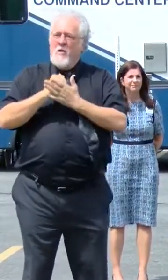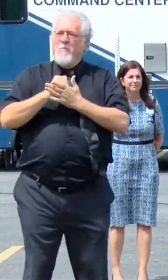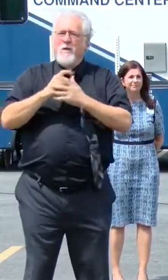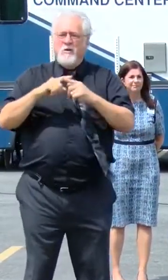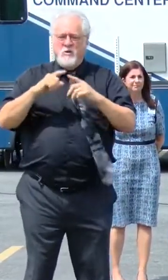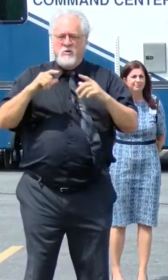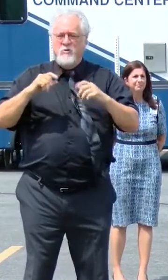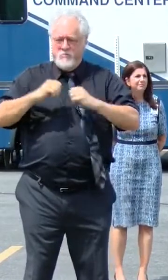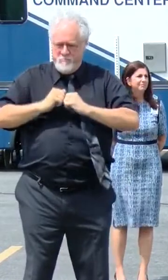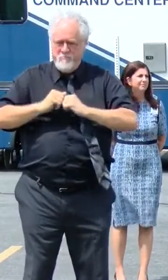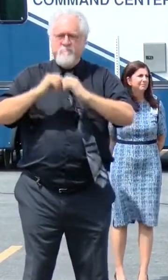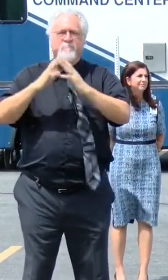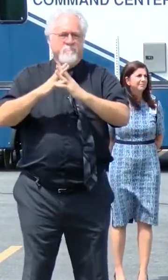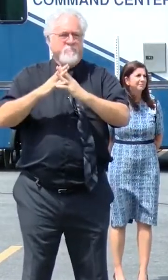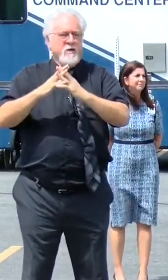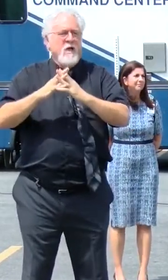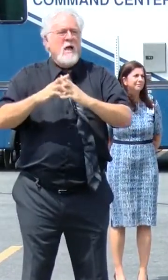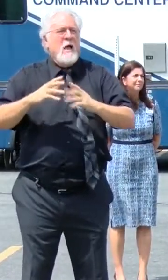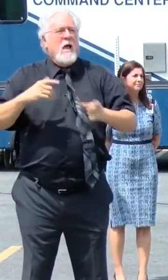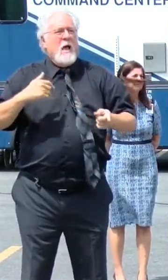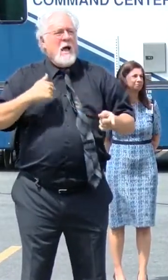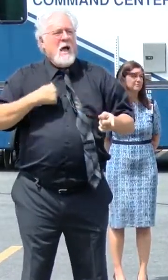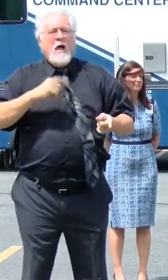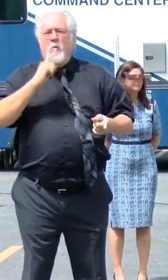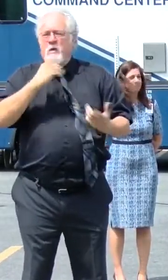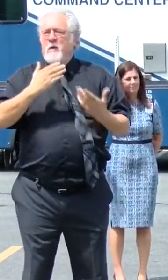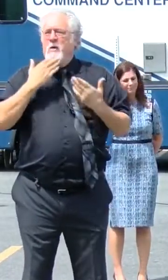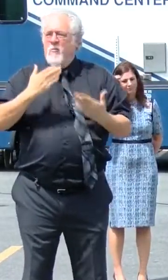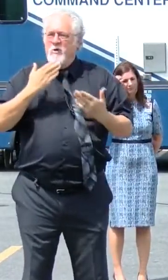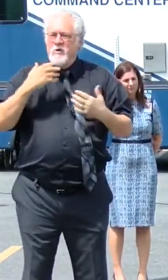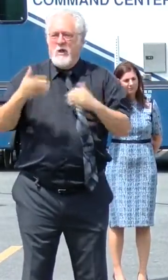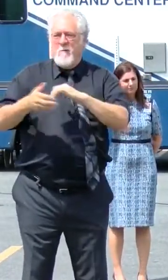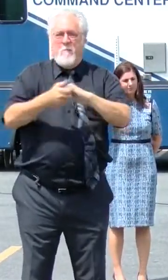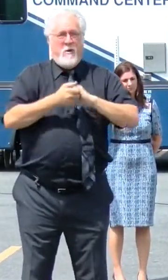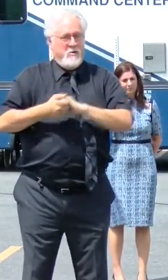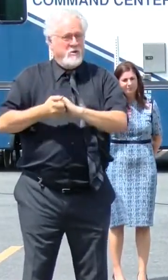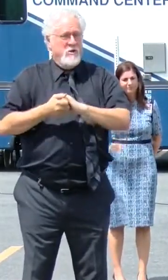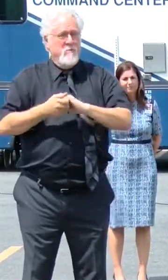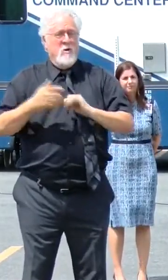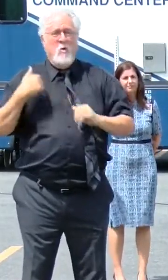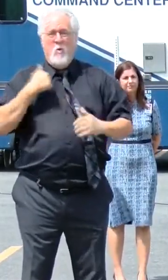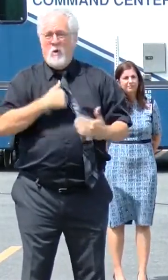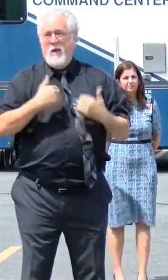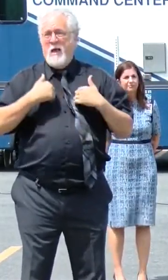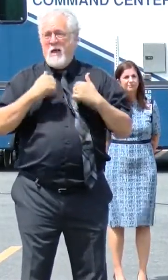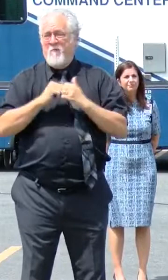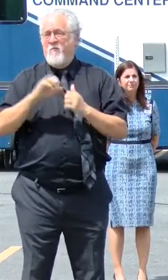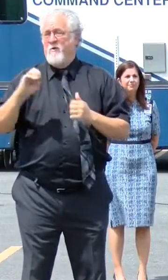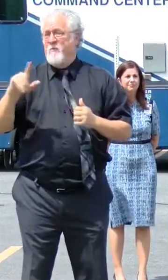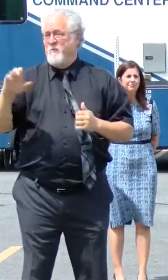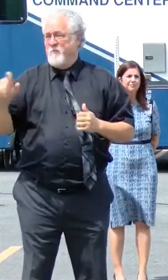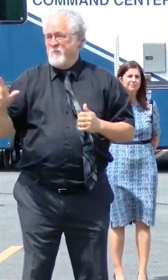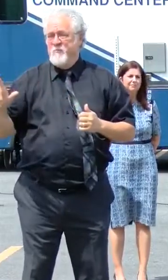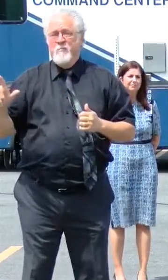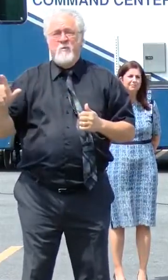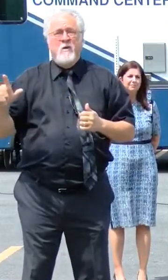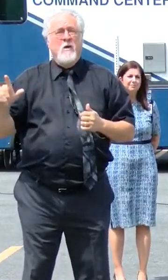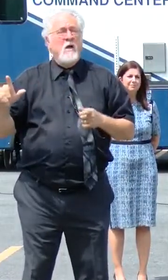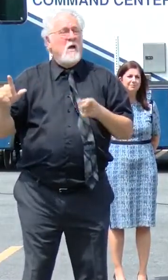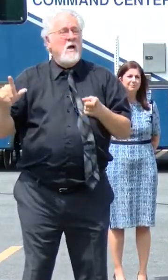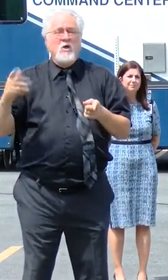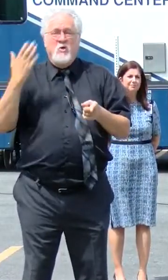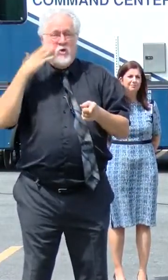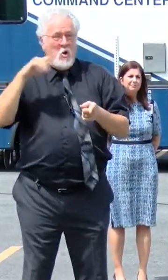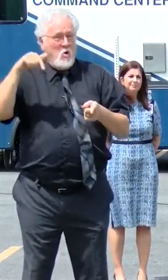pull this off together. I really appreciate the partnership that we have with Our Lady of the Lake. If you